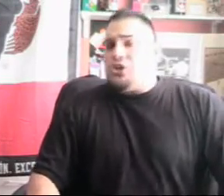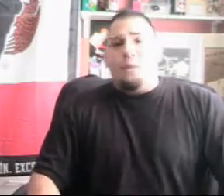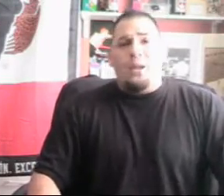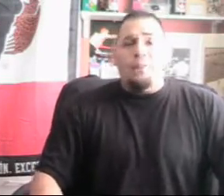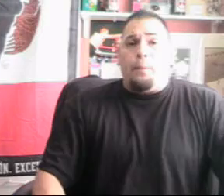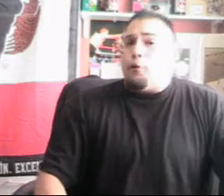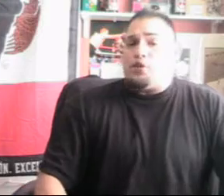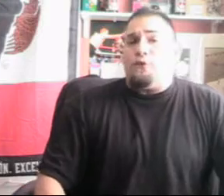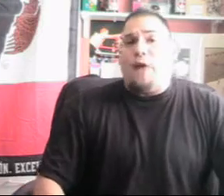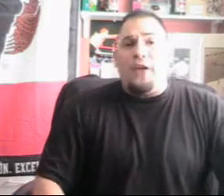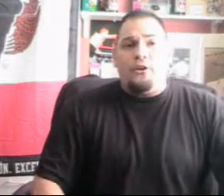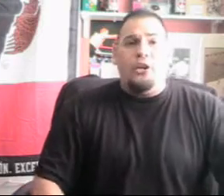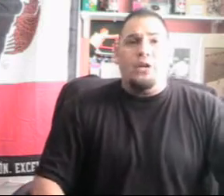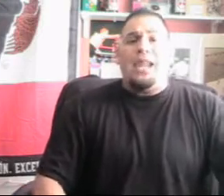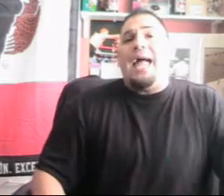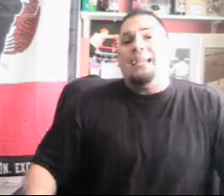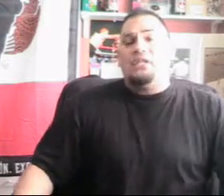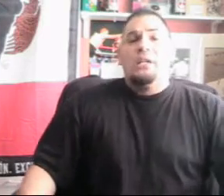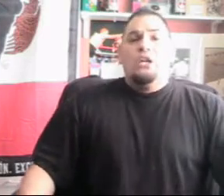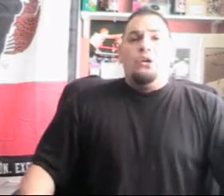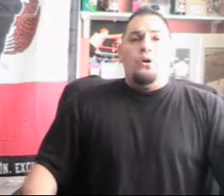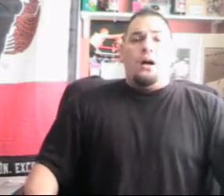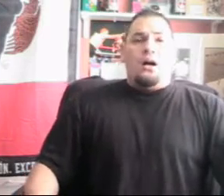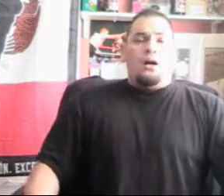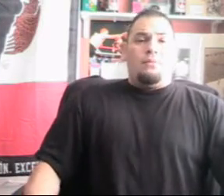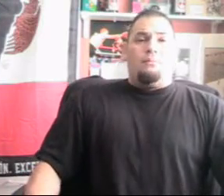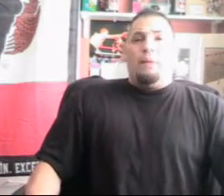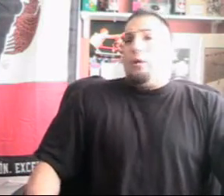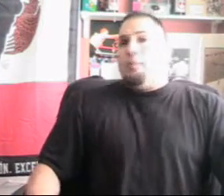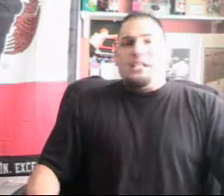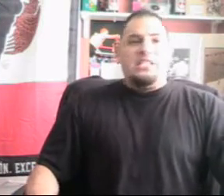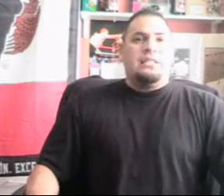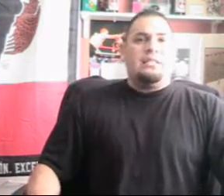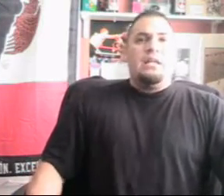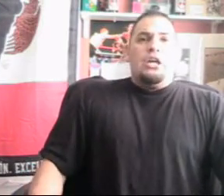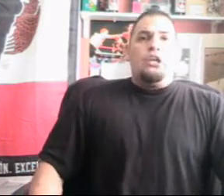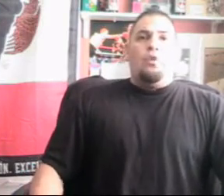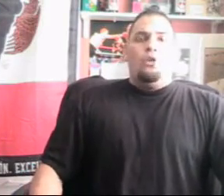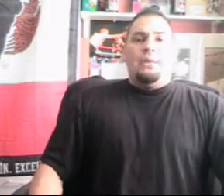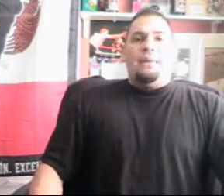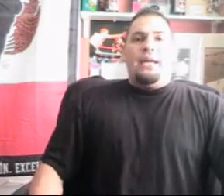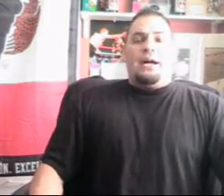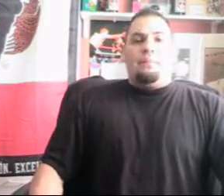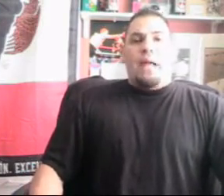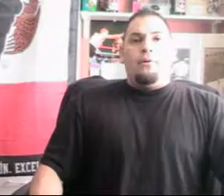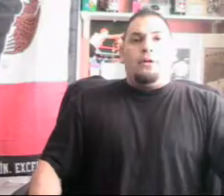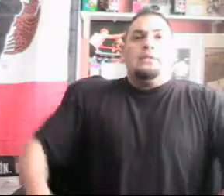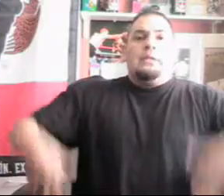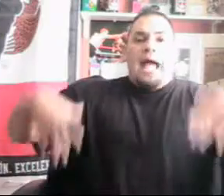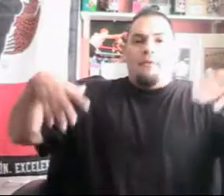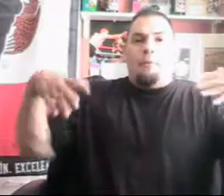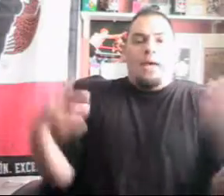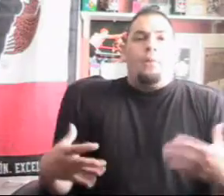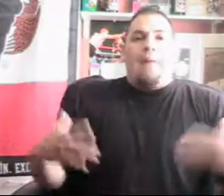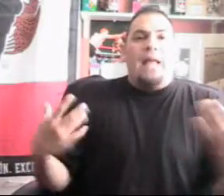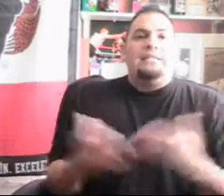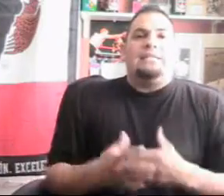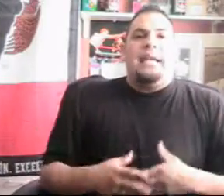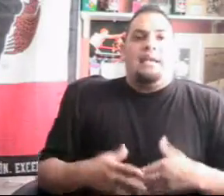show him how to be a pressure fighter. You know, to land his, you know, bigger punches and, you know, really be able to have a better balance and